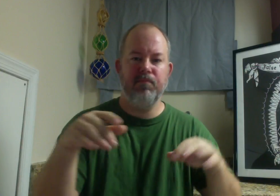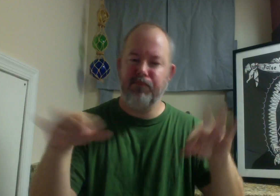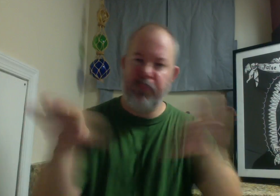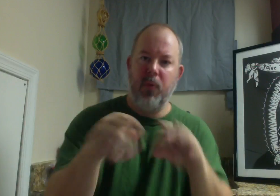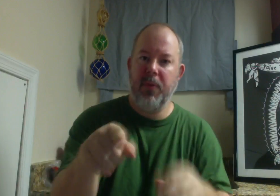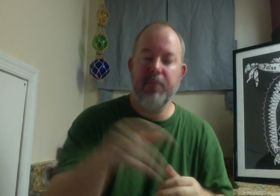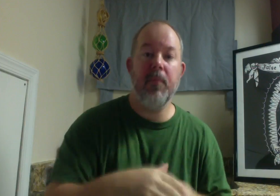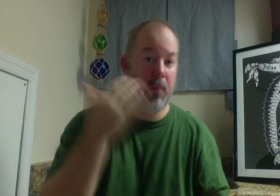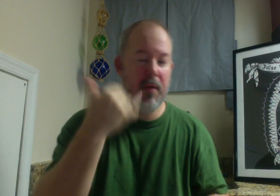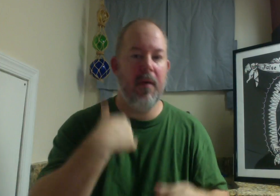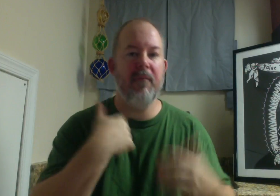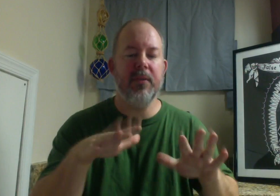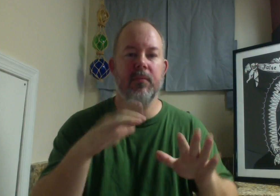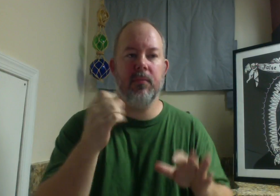Don't If you it, too...